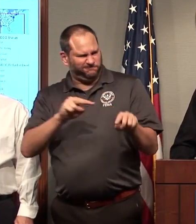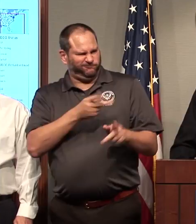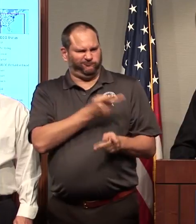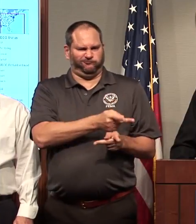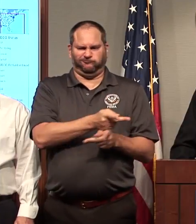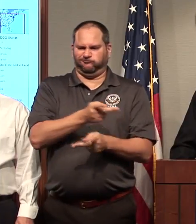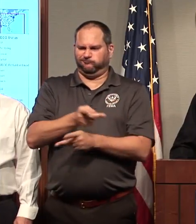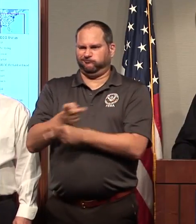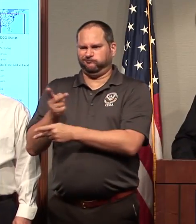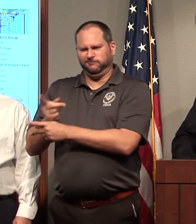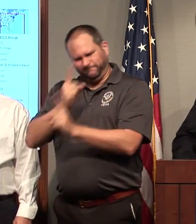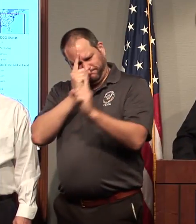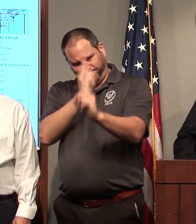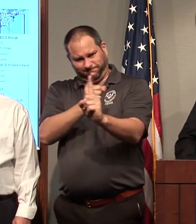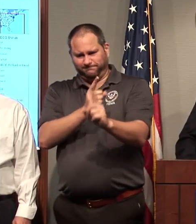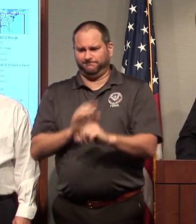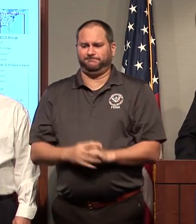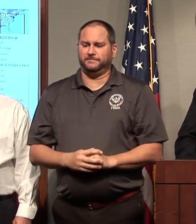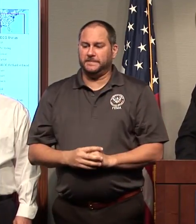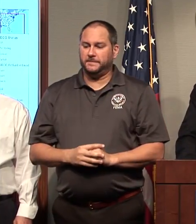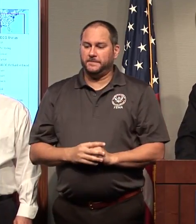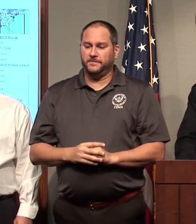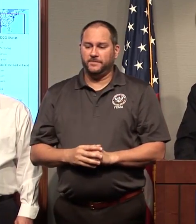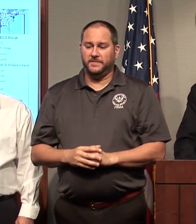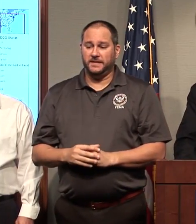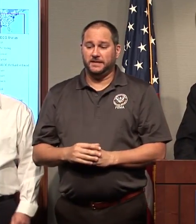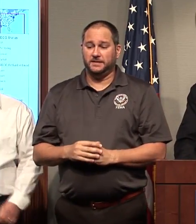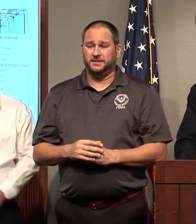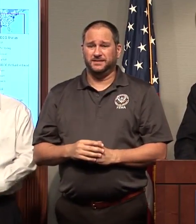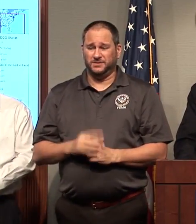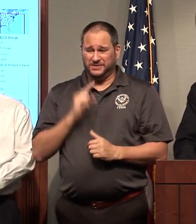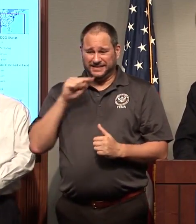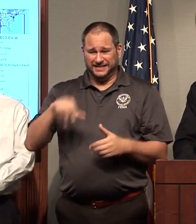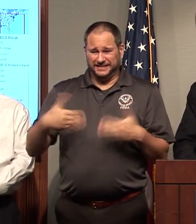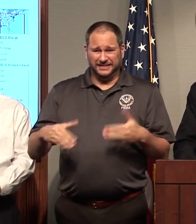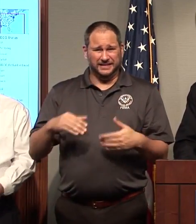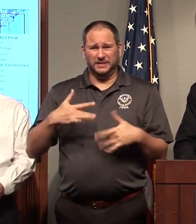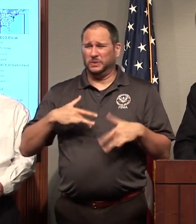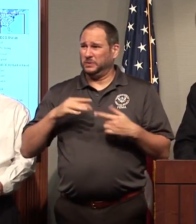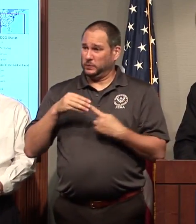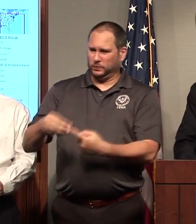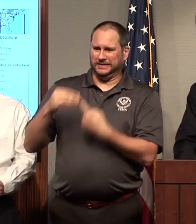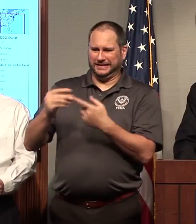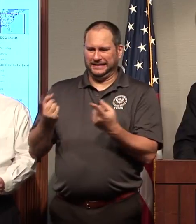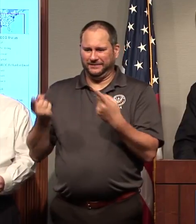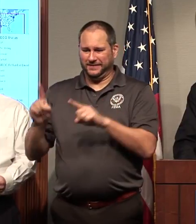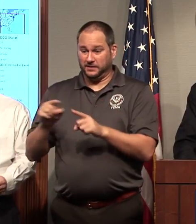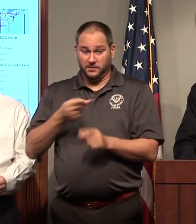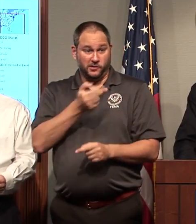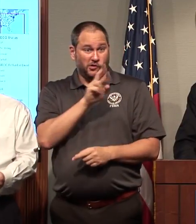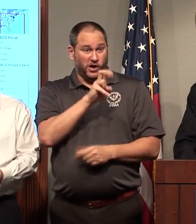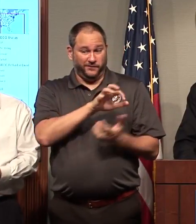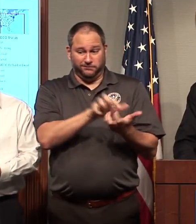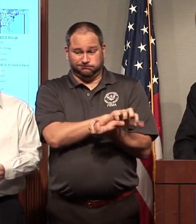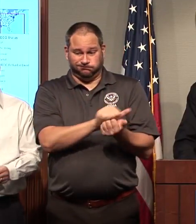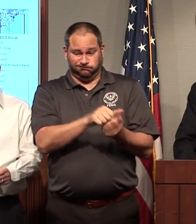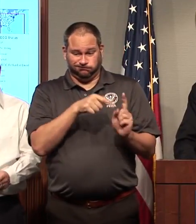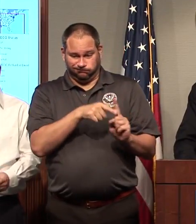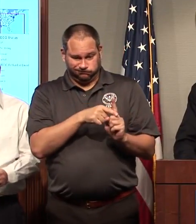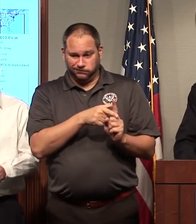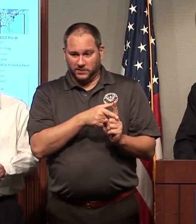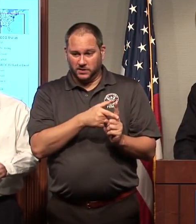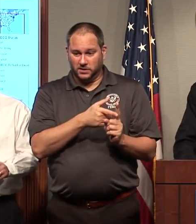you know, this is a unique event compared to what Harvey was. Harvey's damage areas were confined, you know,